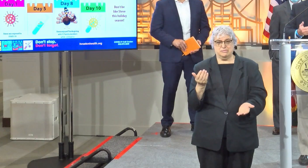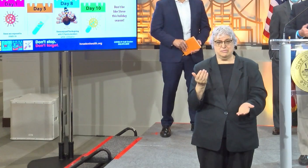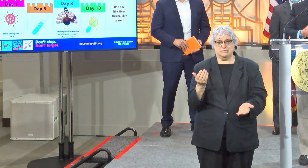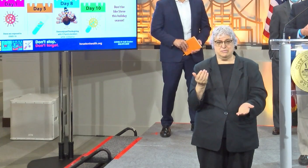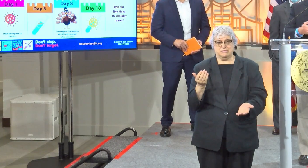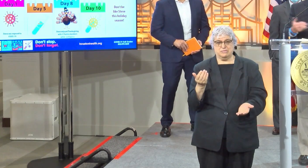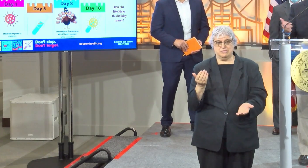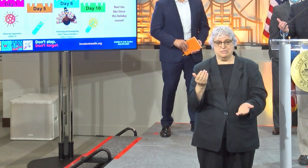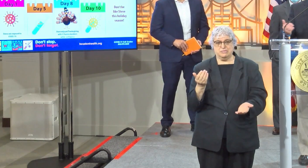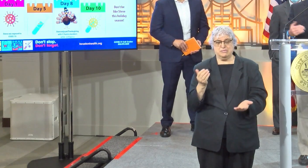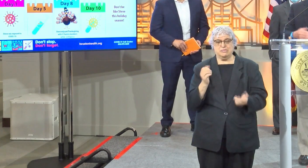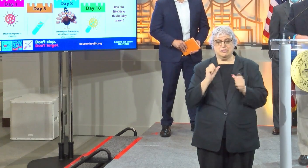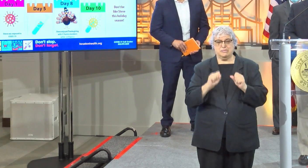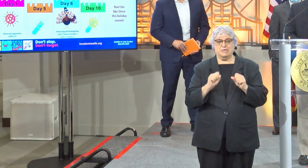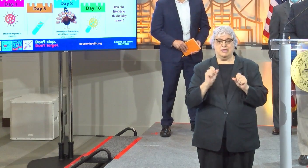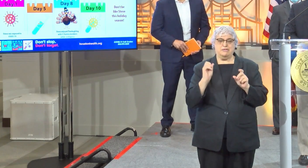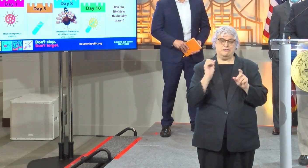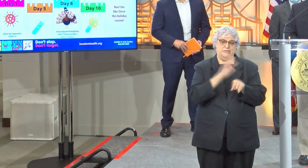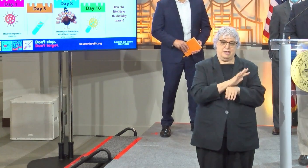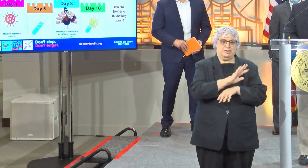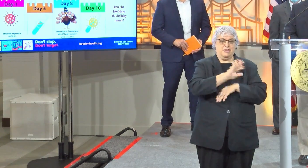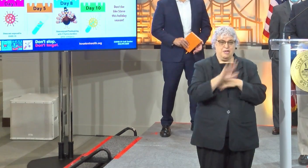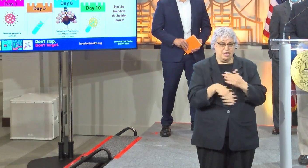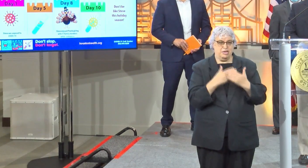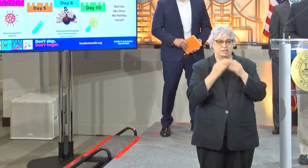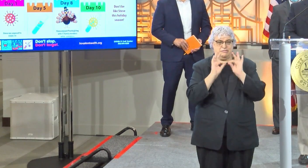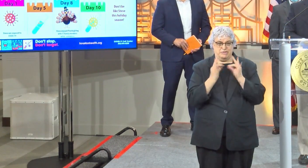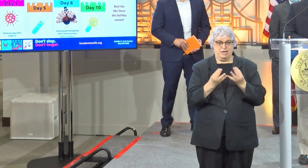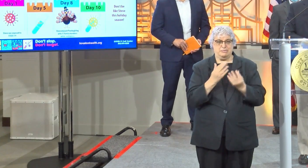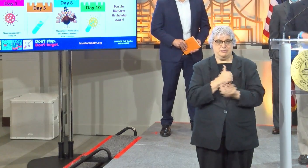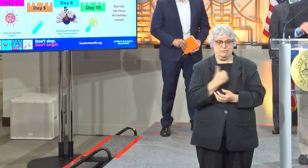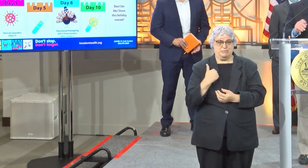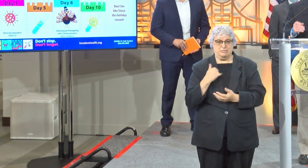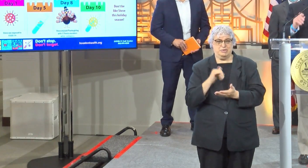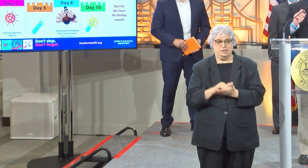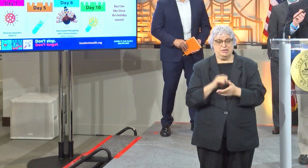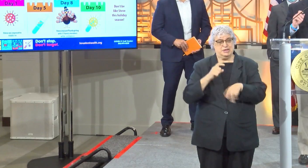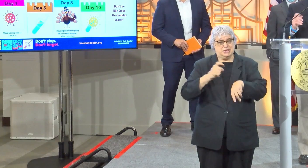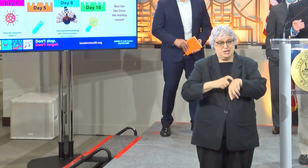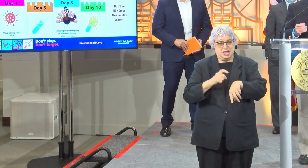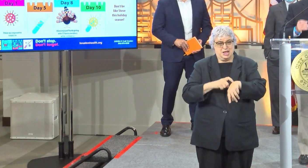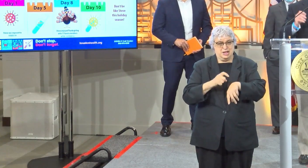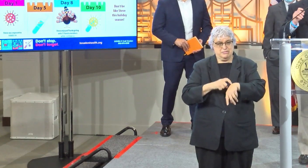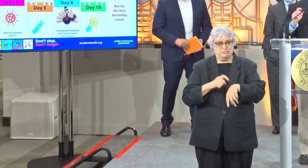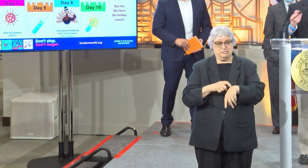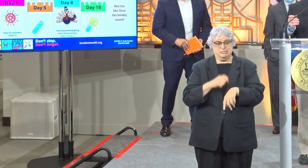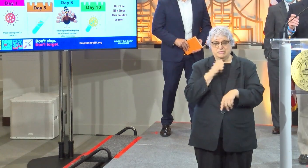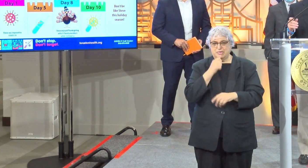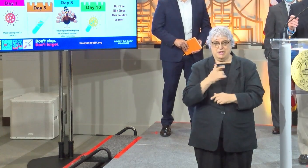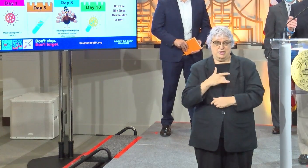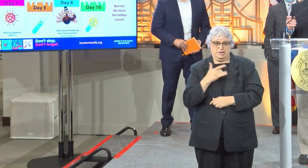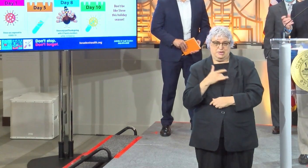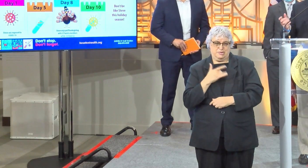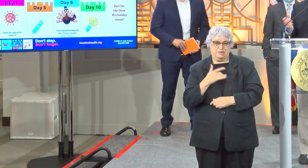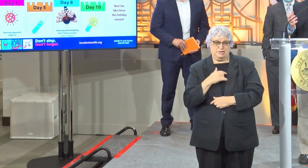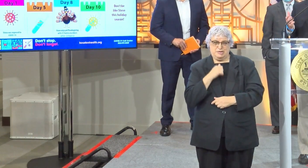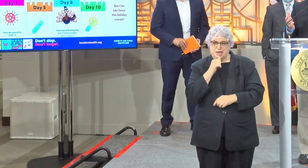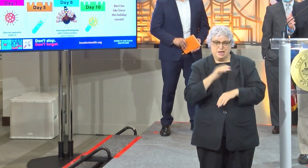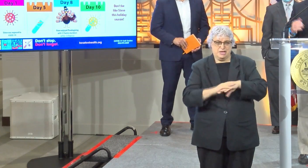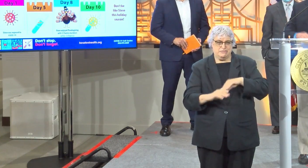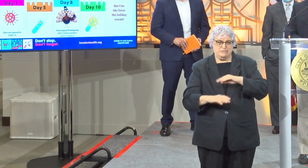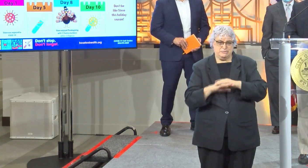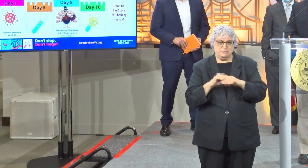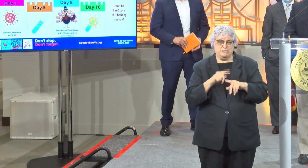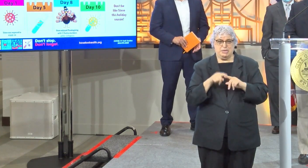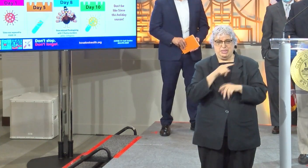but unknowingly potentially infected their family members. So a lot of this is timing, it's not always necessarily intuitive, it's a little bit inconvenient, but these